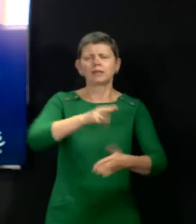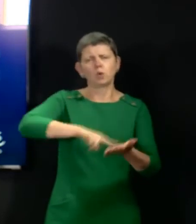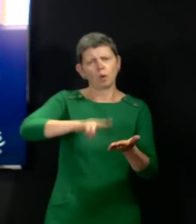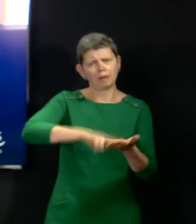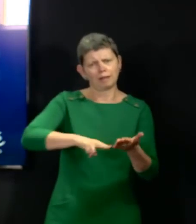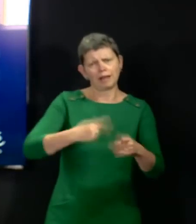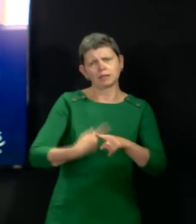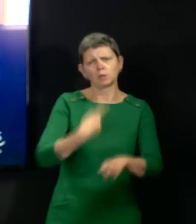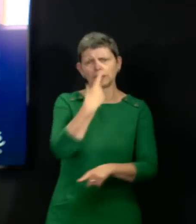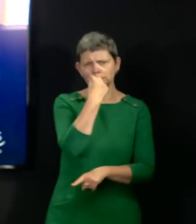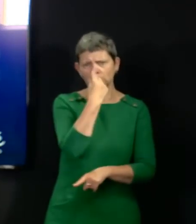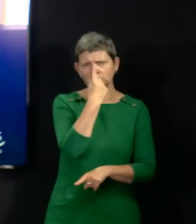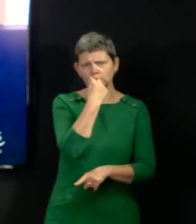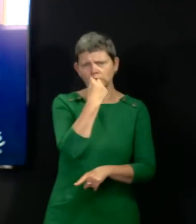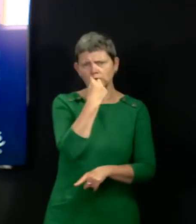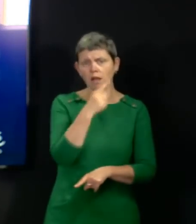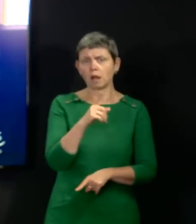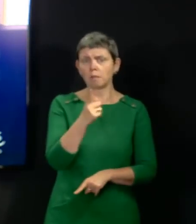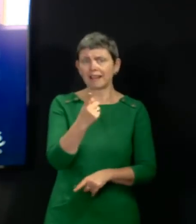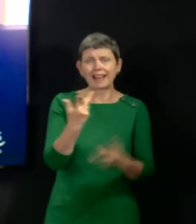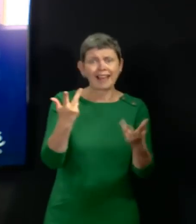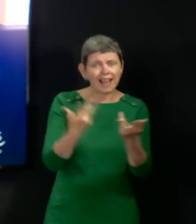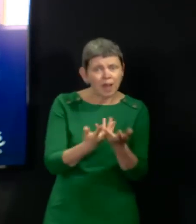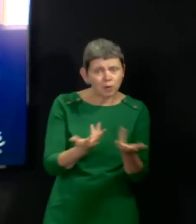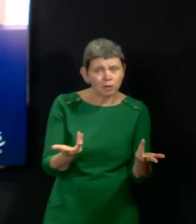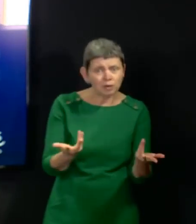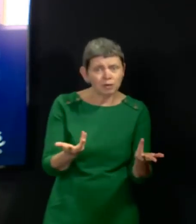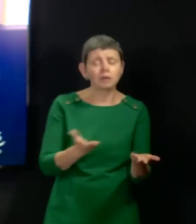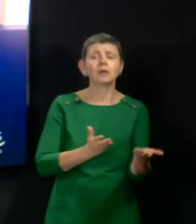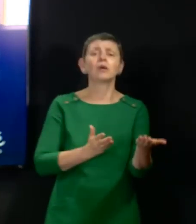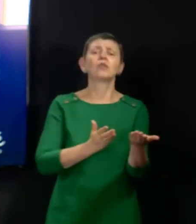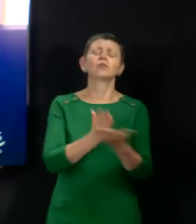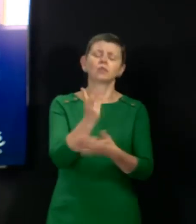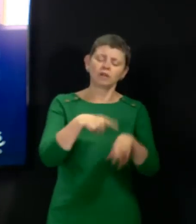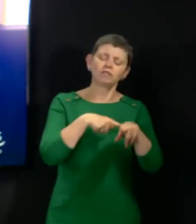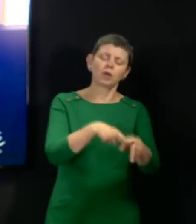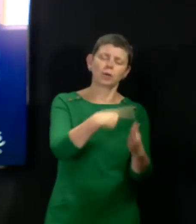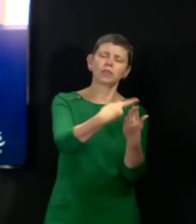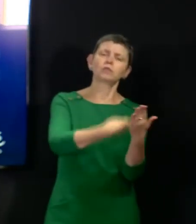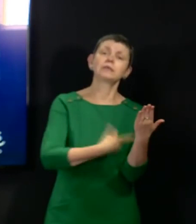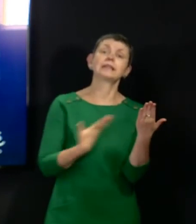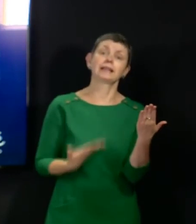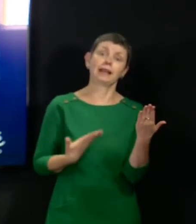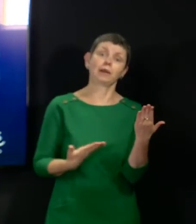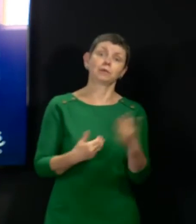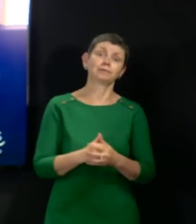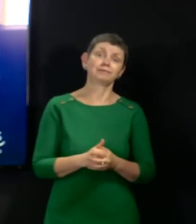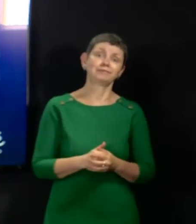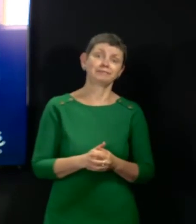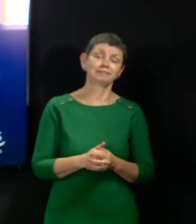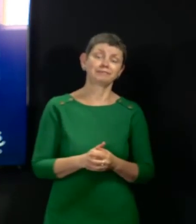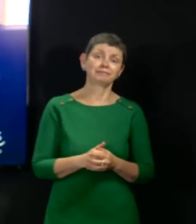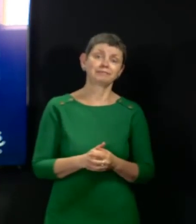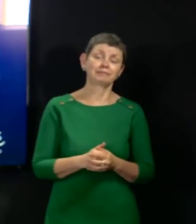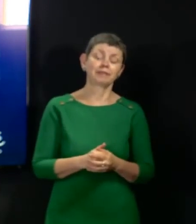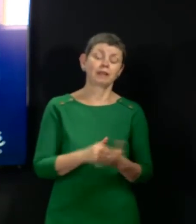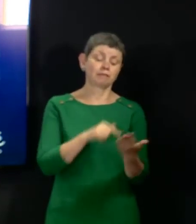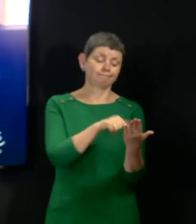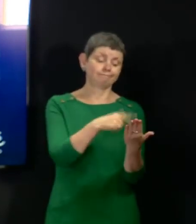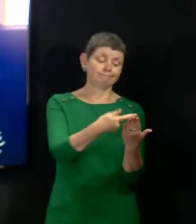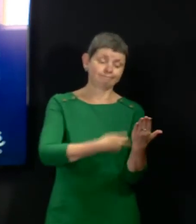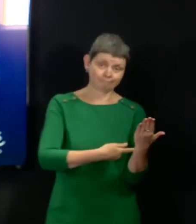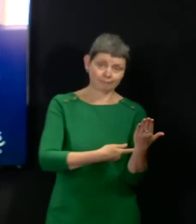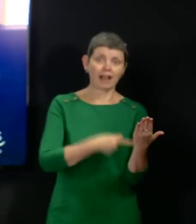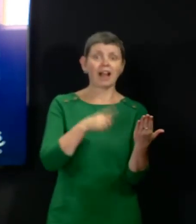as possible. But the only way we can do that is by sticking to the rules today, and then we can progressively